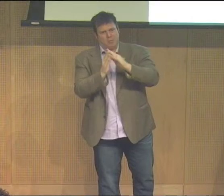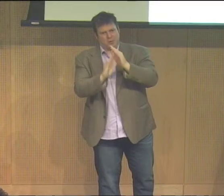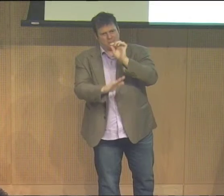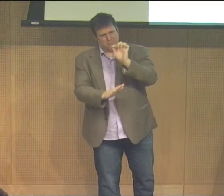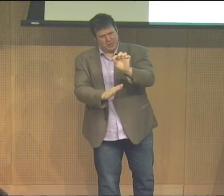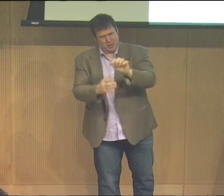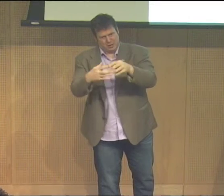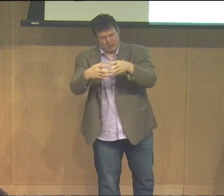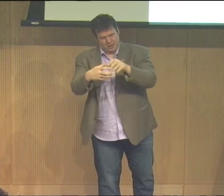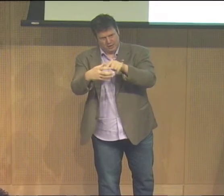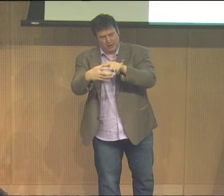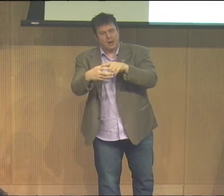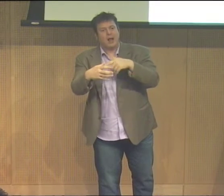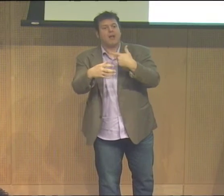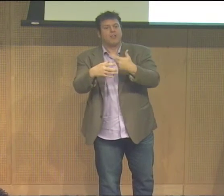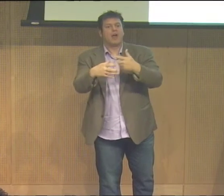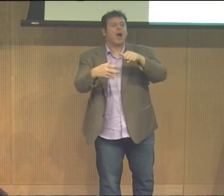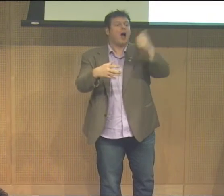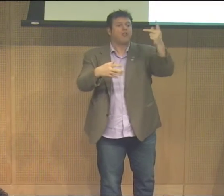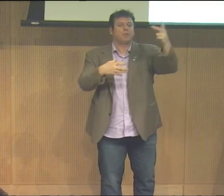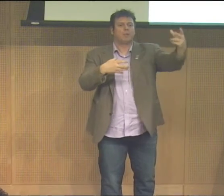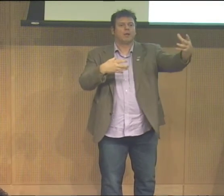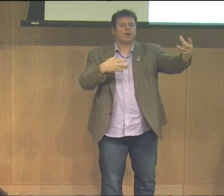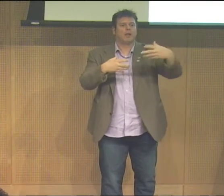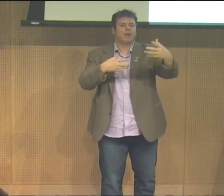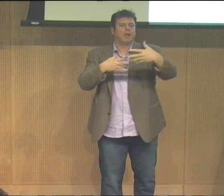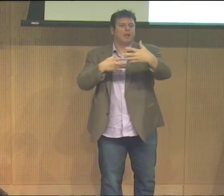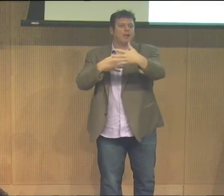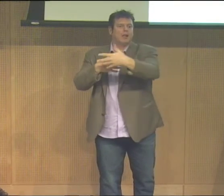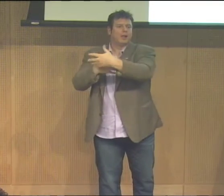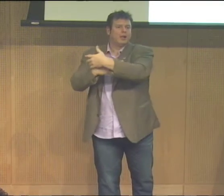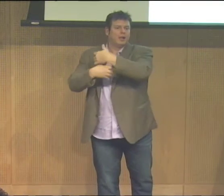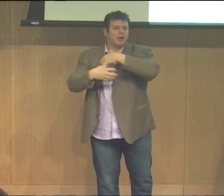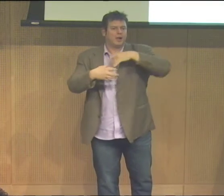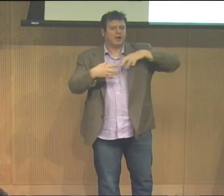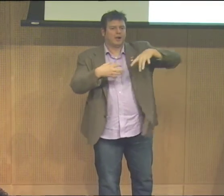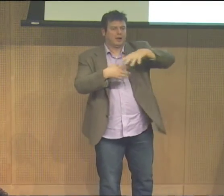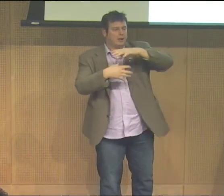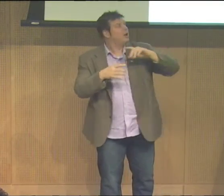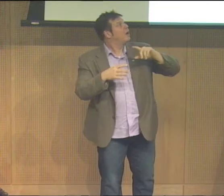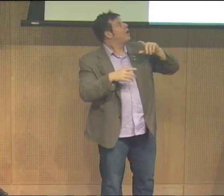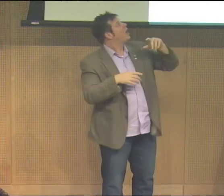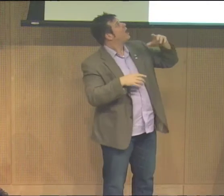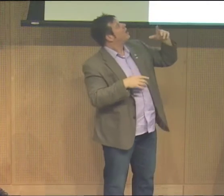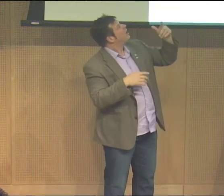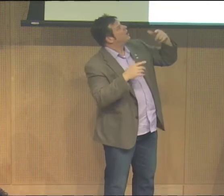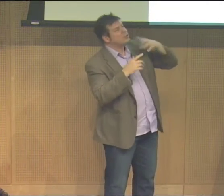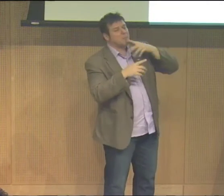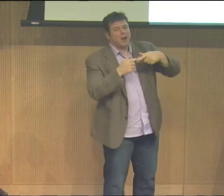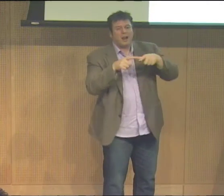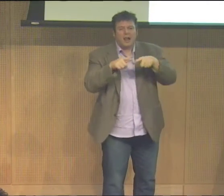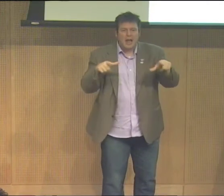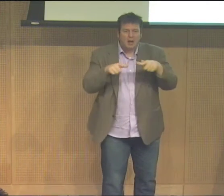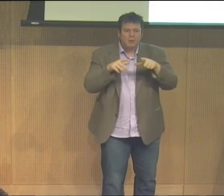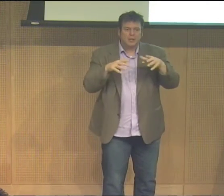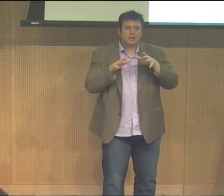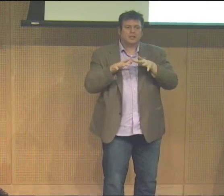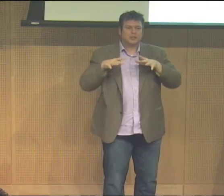very much involved and encapsulated within the deaf community and other people are able to join in that circle and be in the hinterlands but that's the core